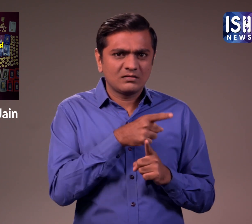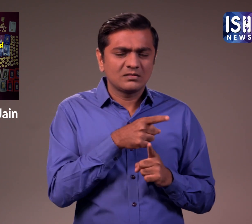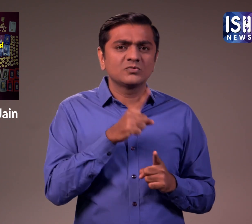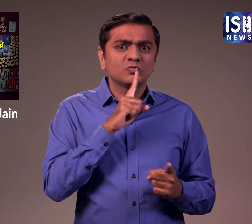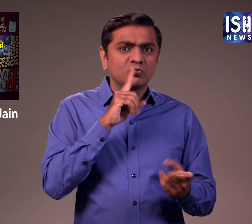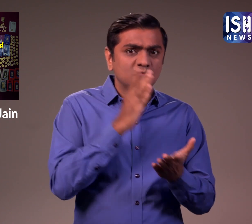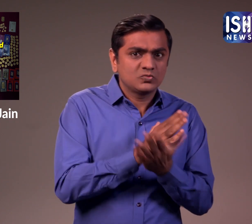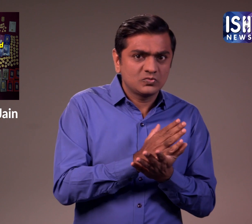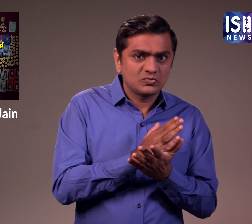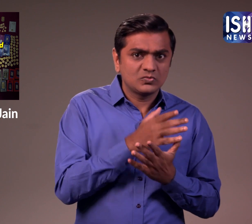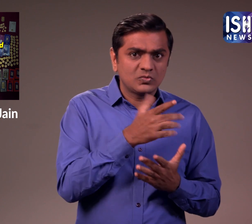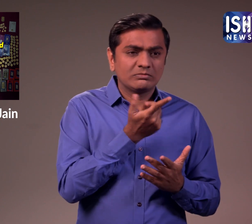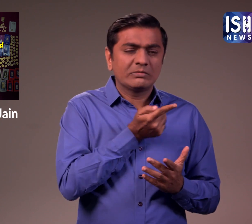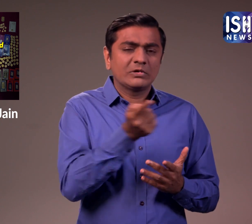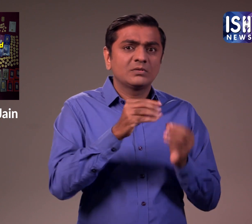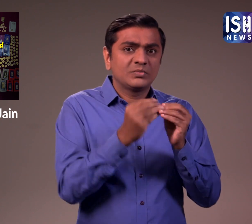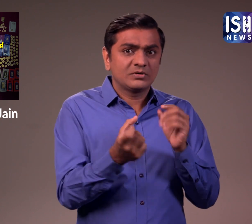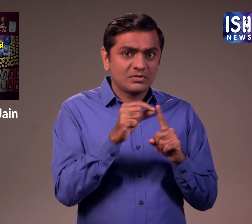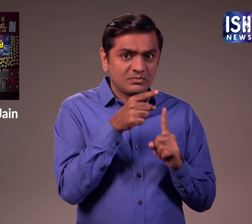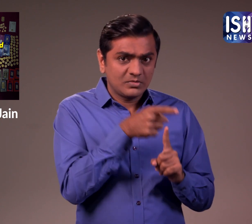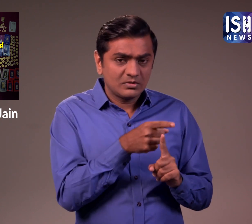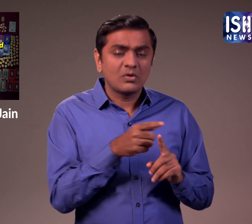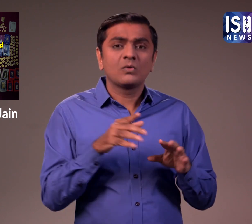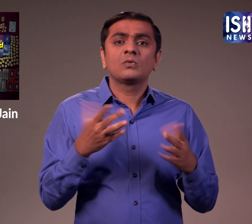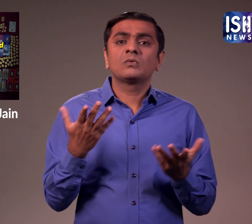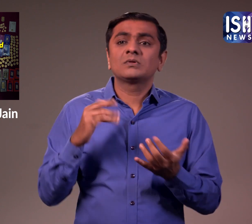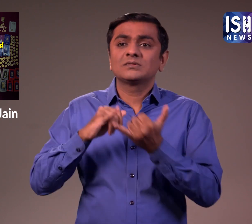that Jain is corrupt or do you think this is a conspiracy by the BJP?